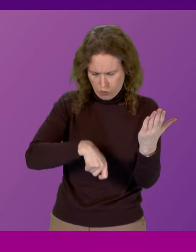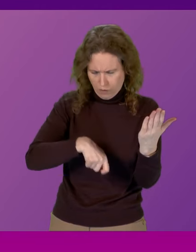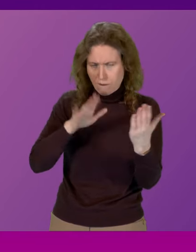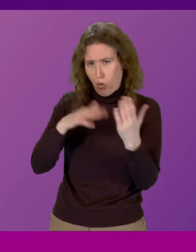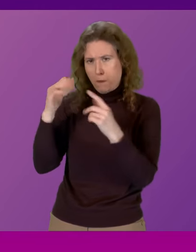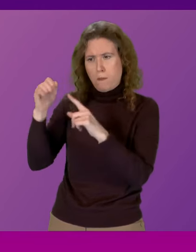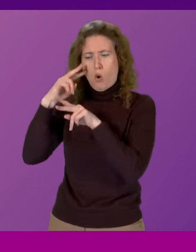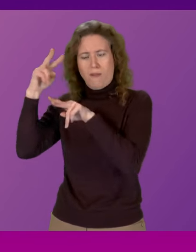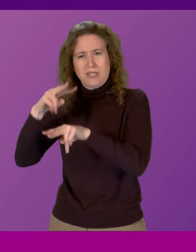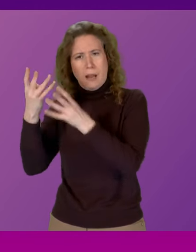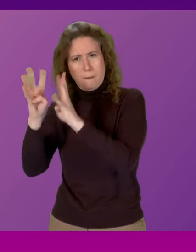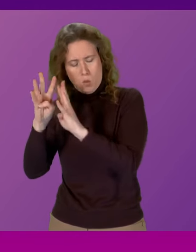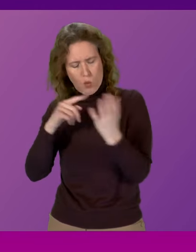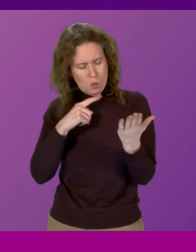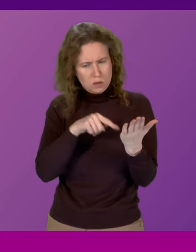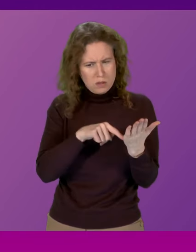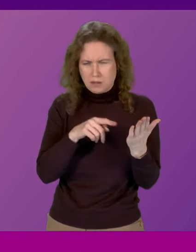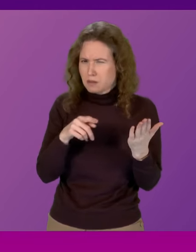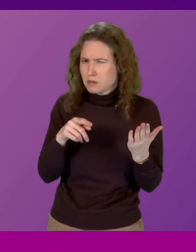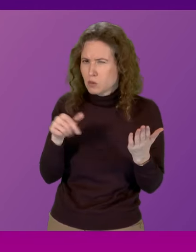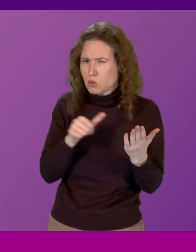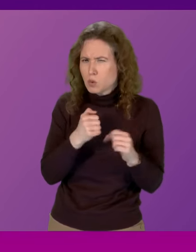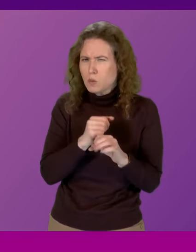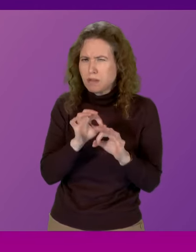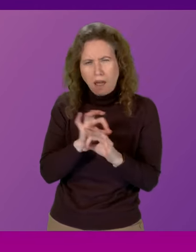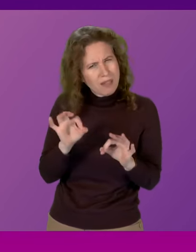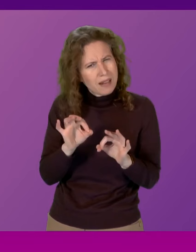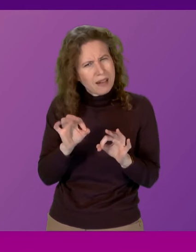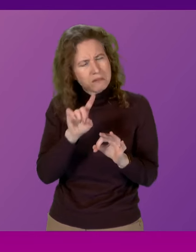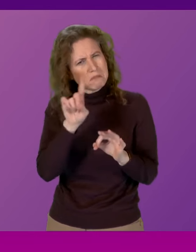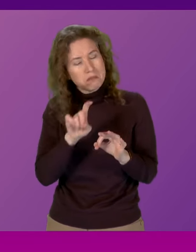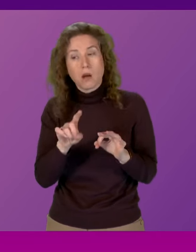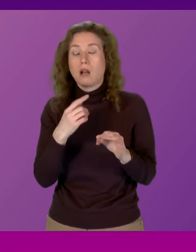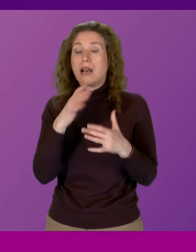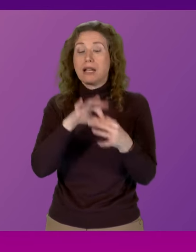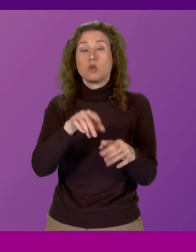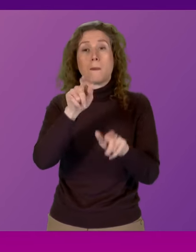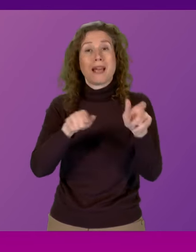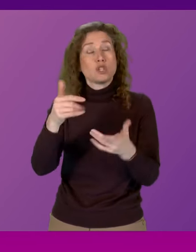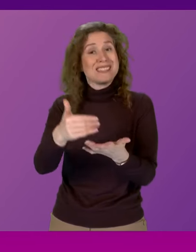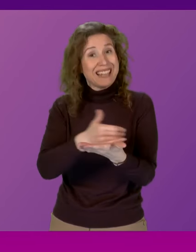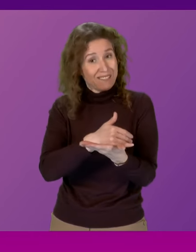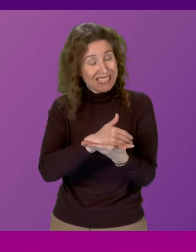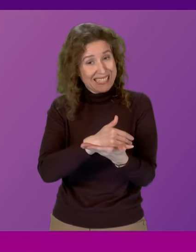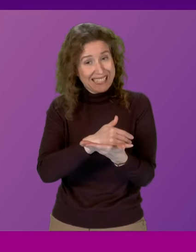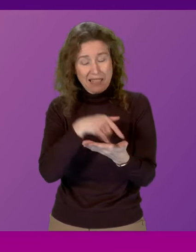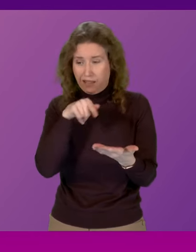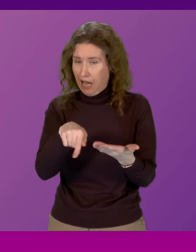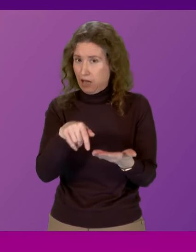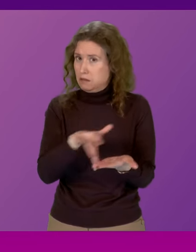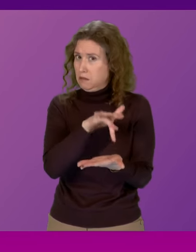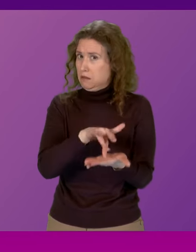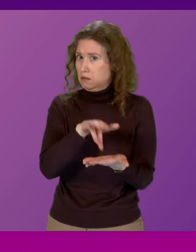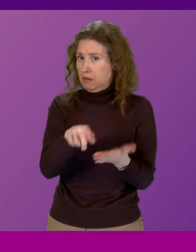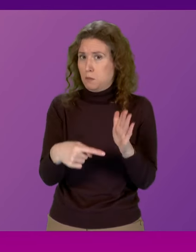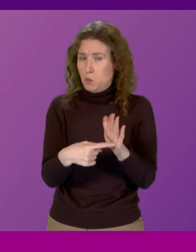board, that no appropriate action then should have been taken? In relation to patient safety, which is at the very heart of these issues,